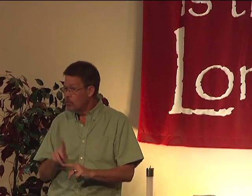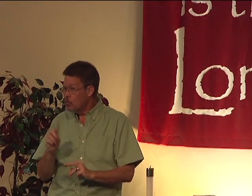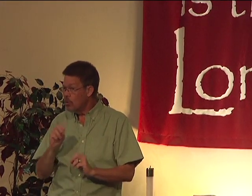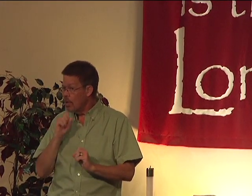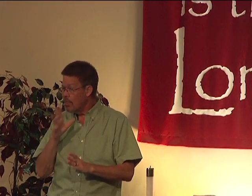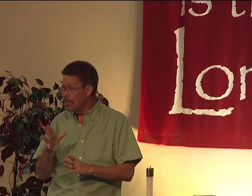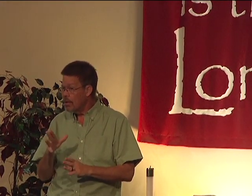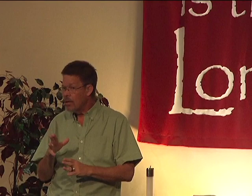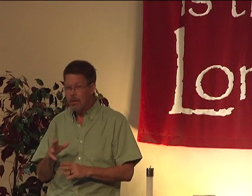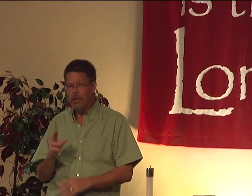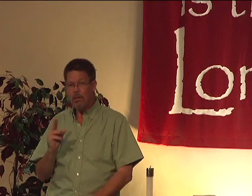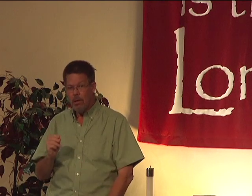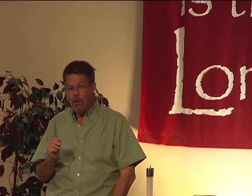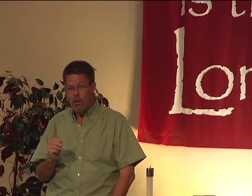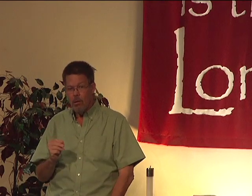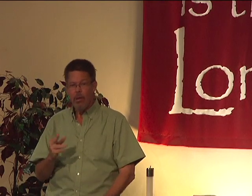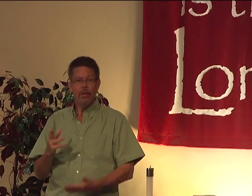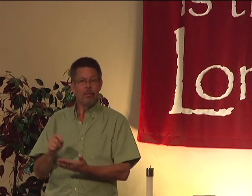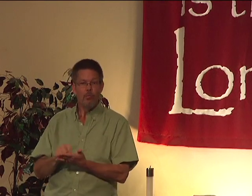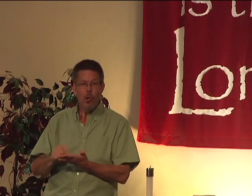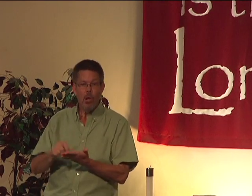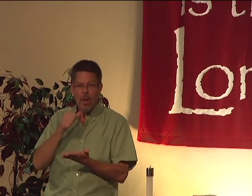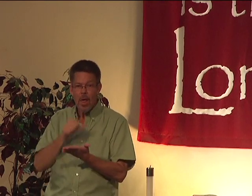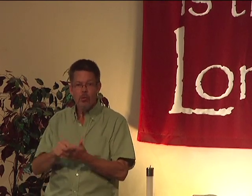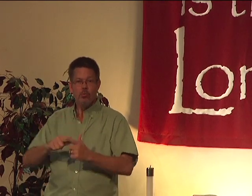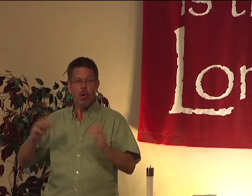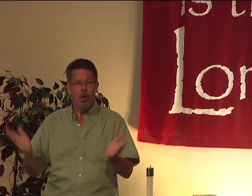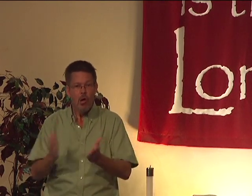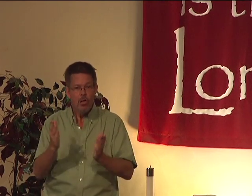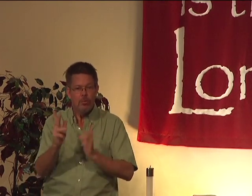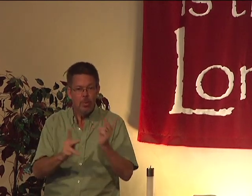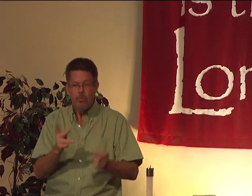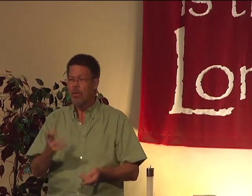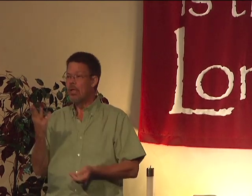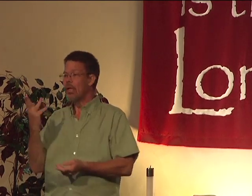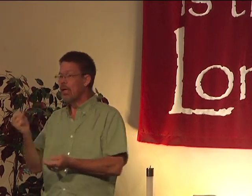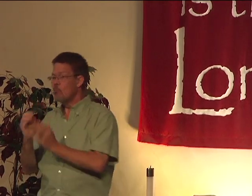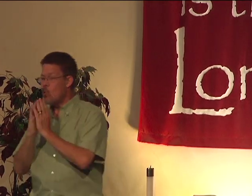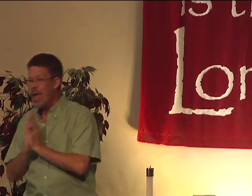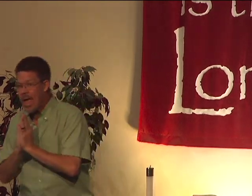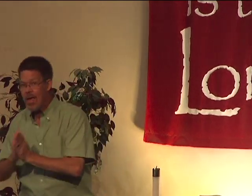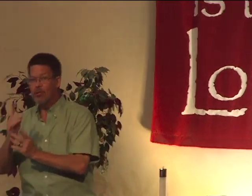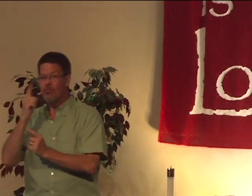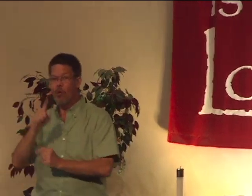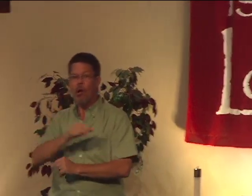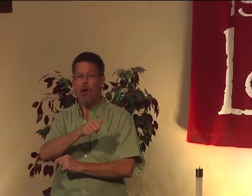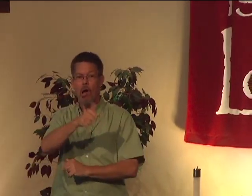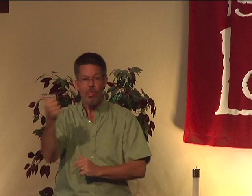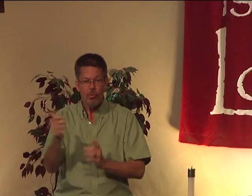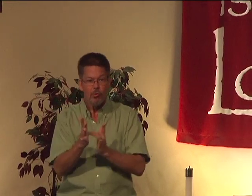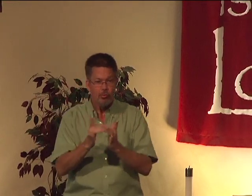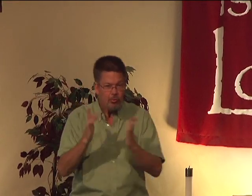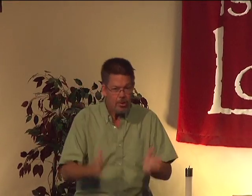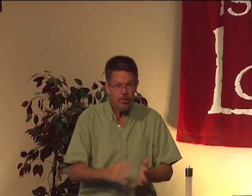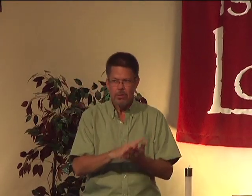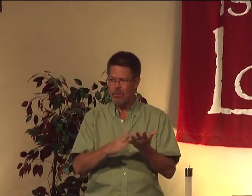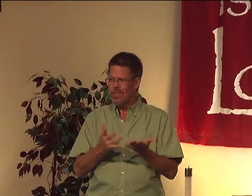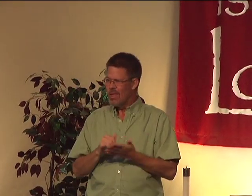Did he just sit and do nothing? No. He wrote letters encouraging people. He prayed for other people, other